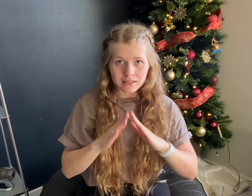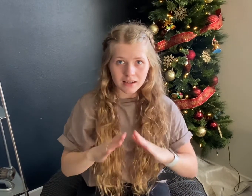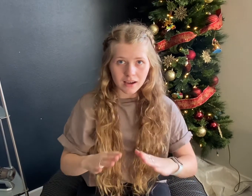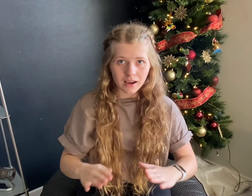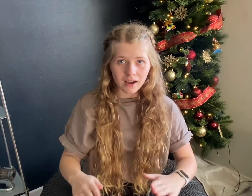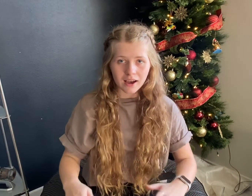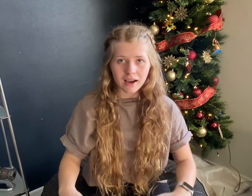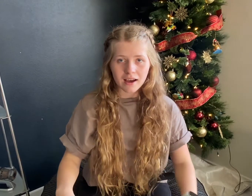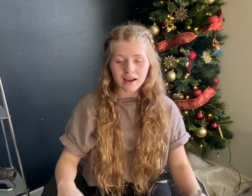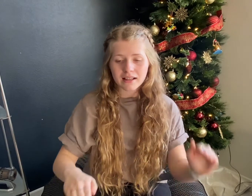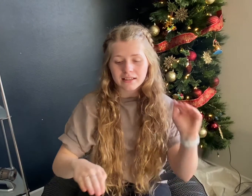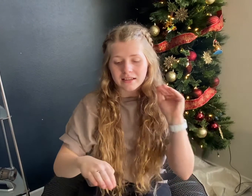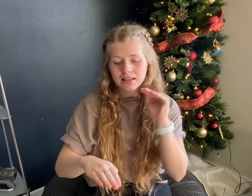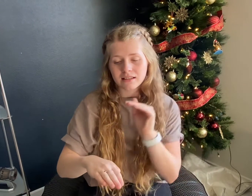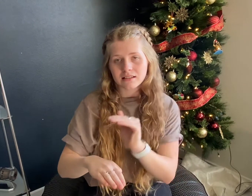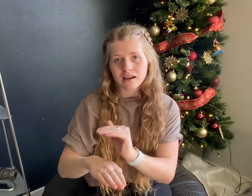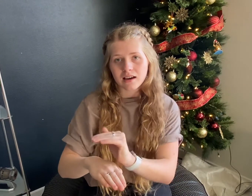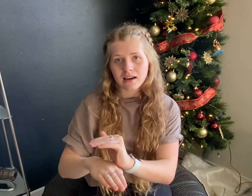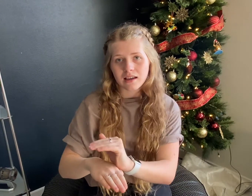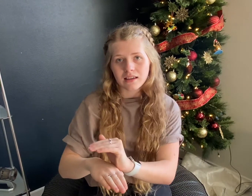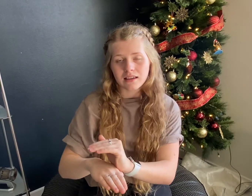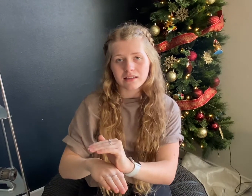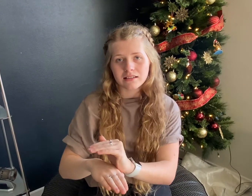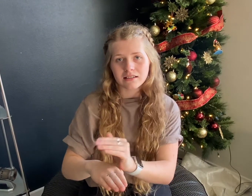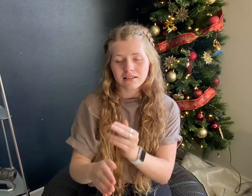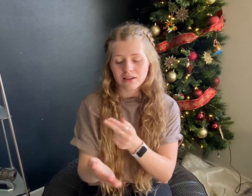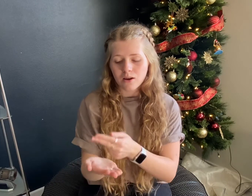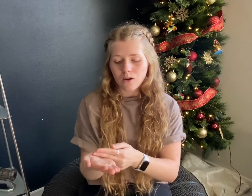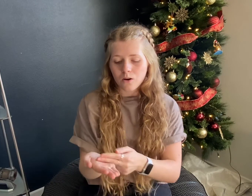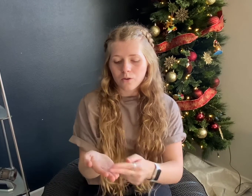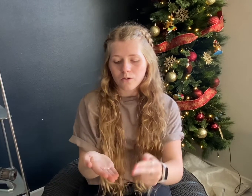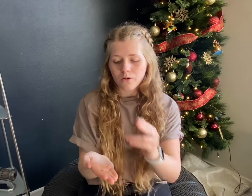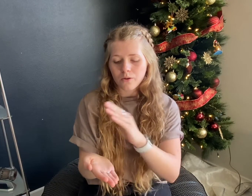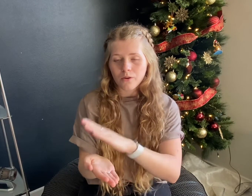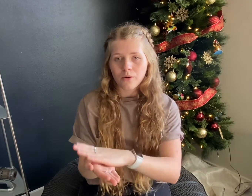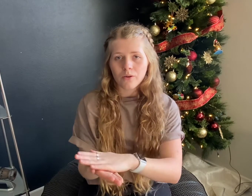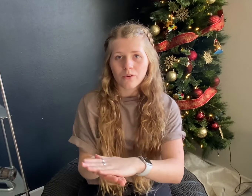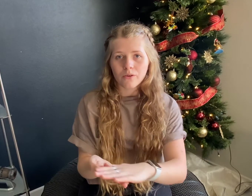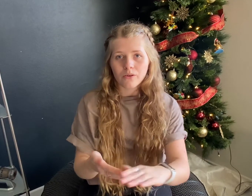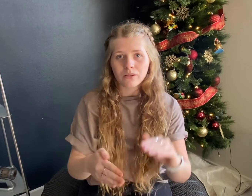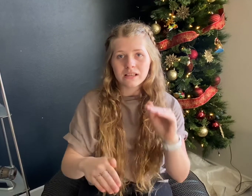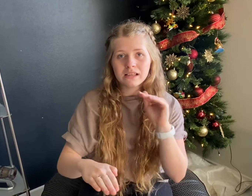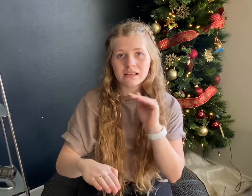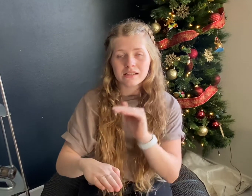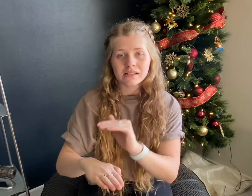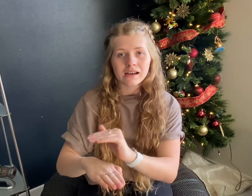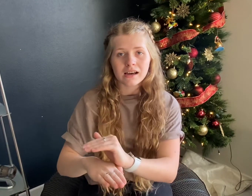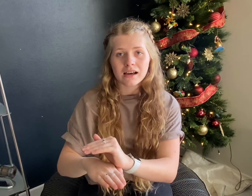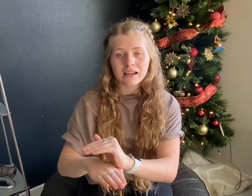Silent night, holy night,